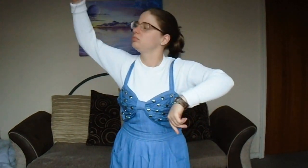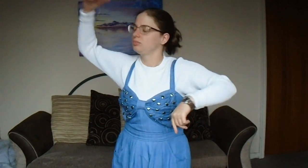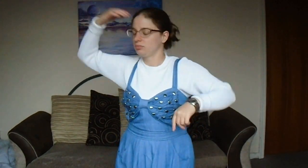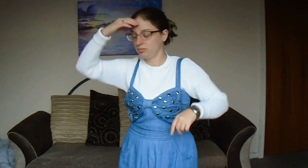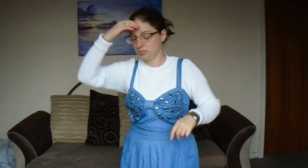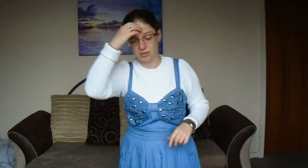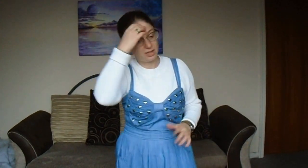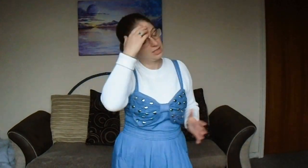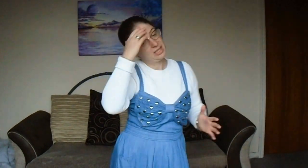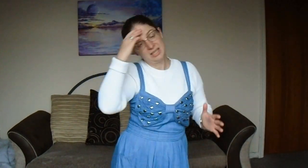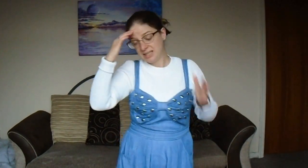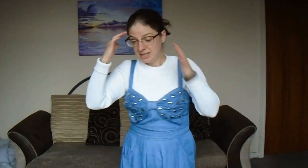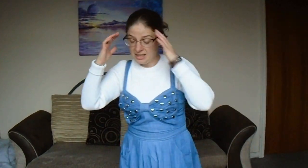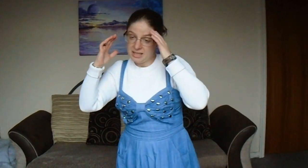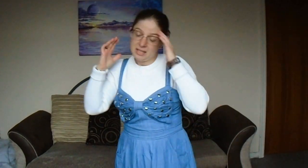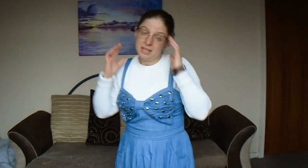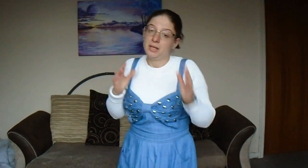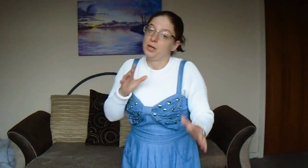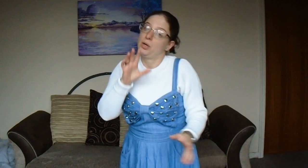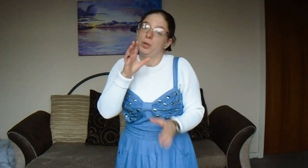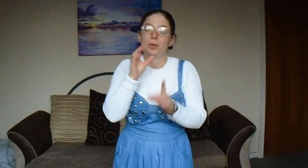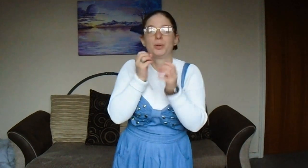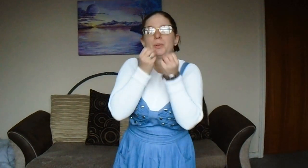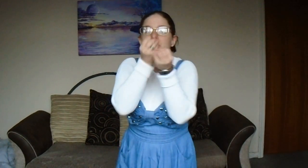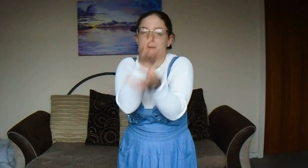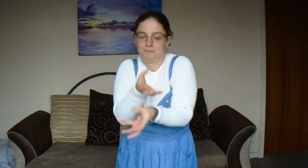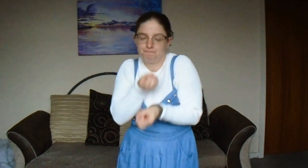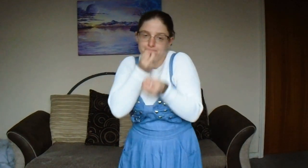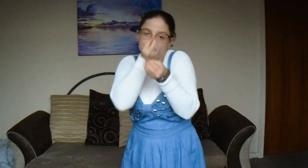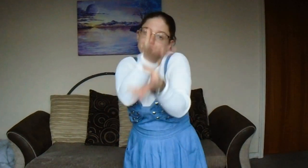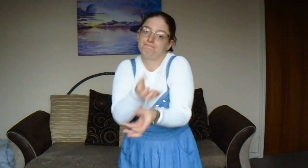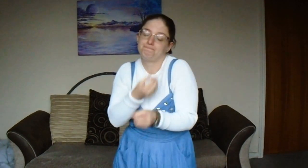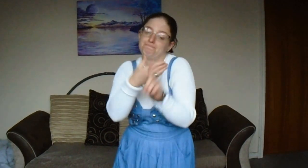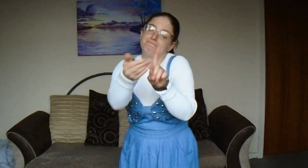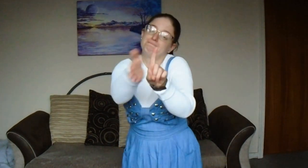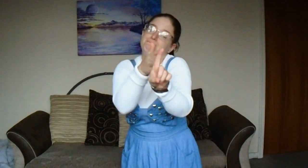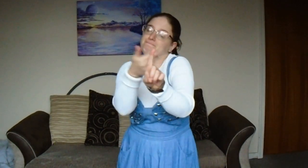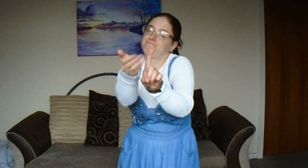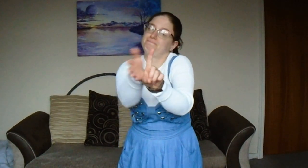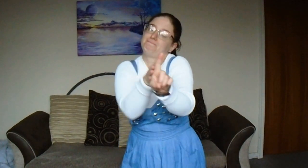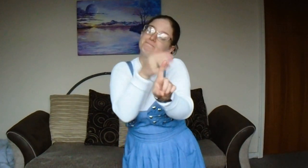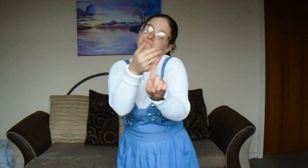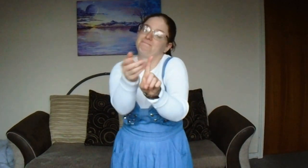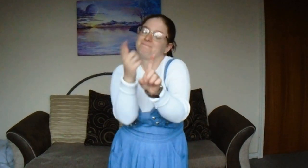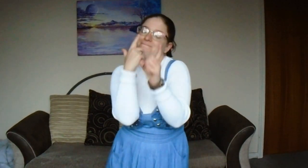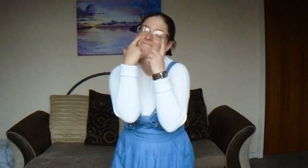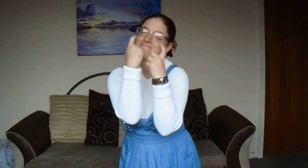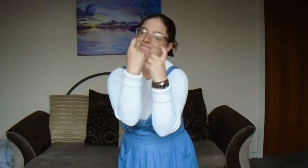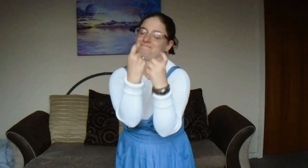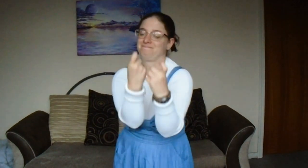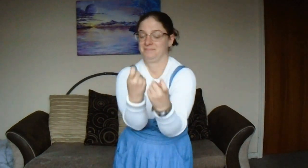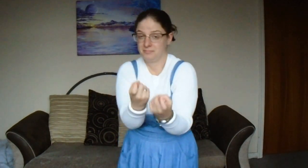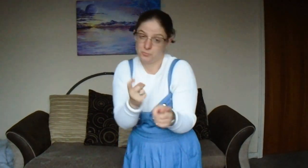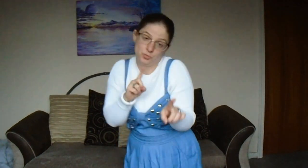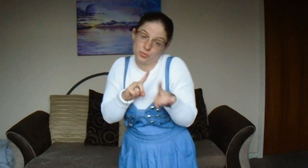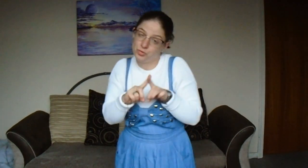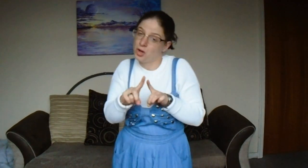I'm choosing my confessions Try and keep